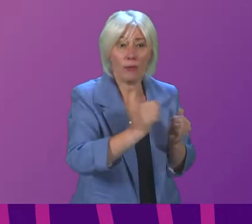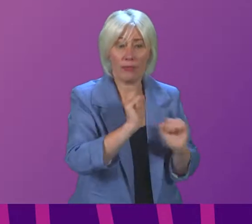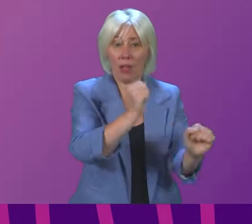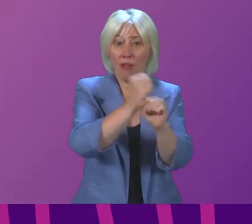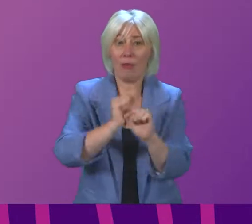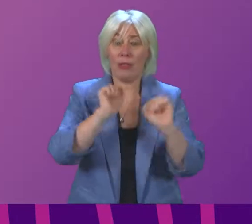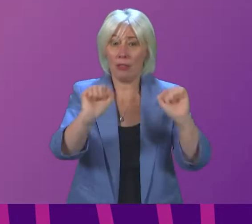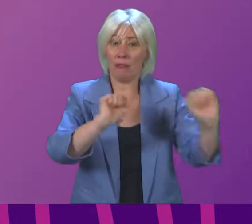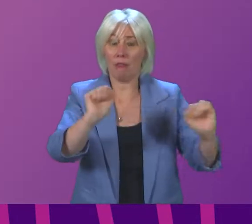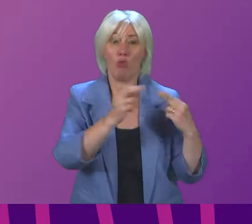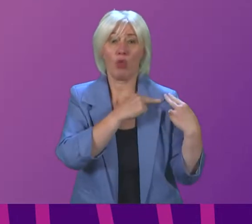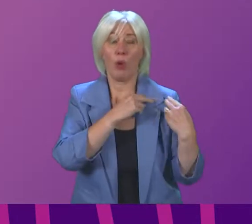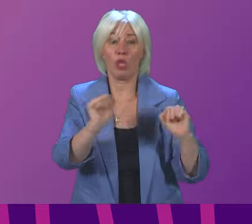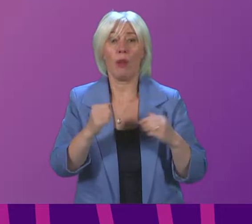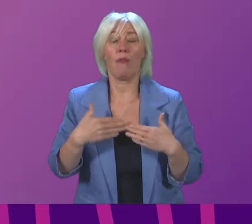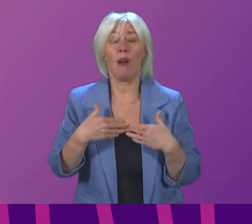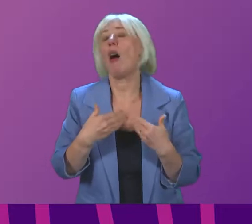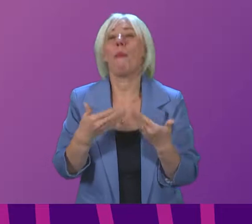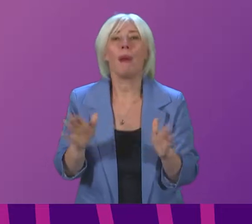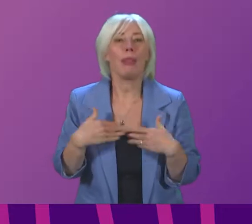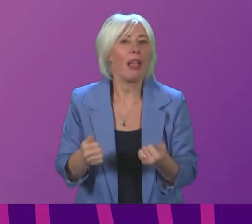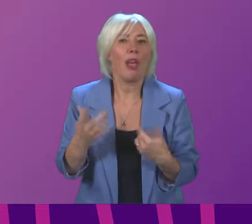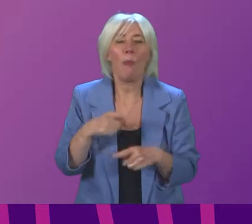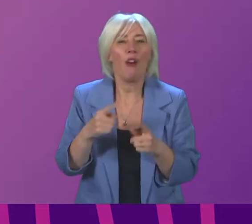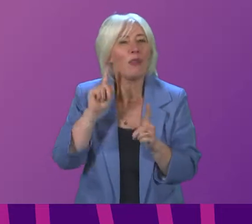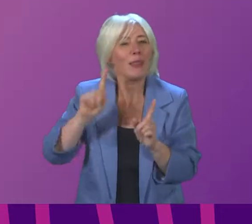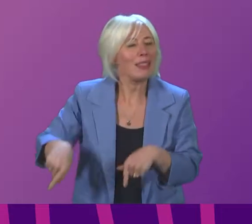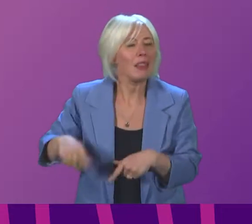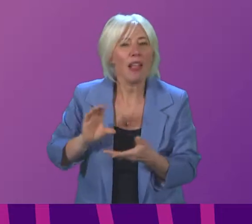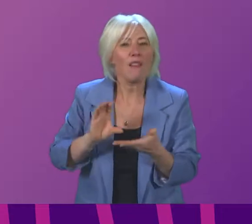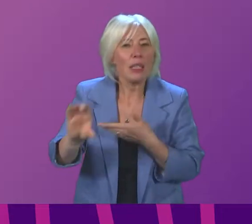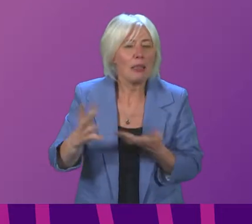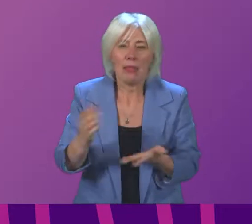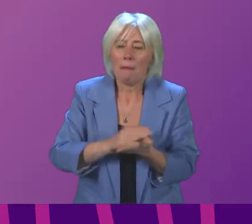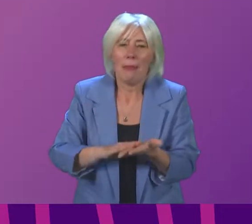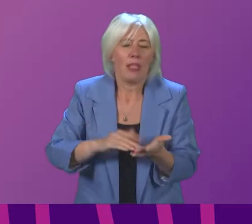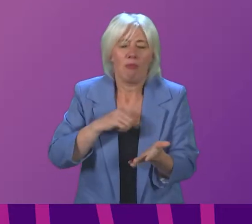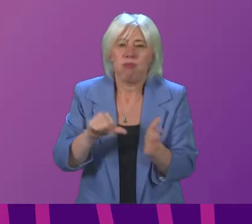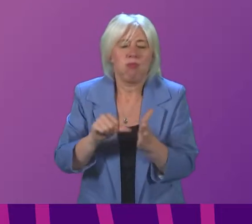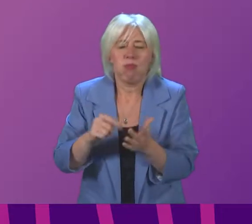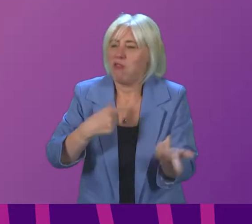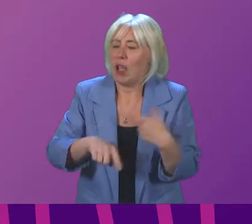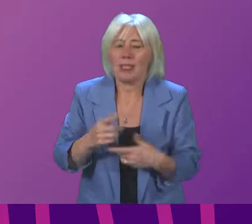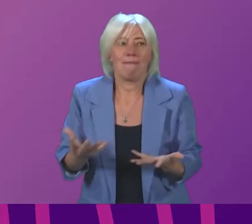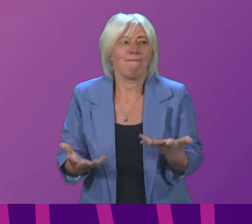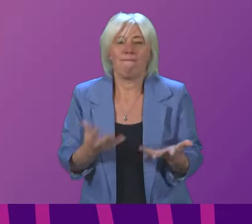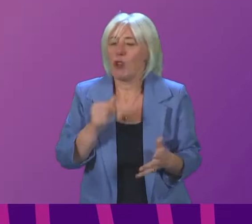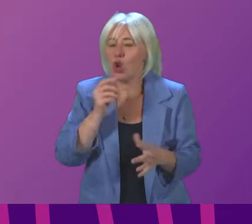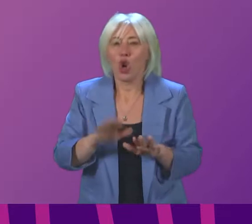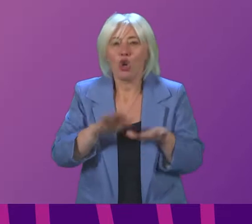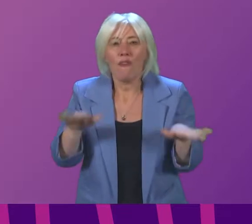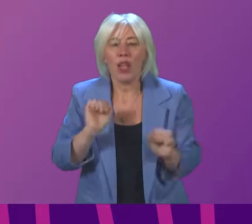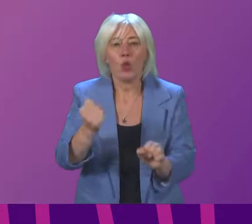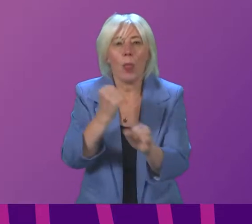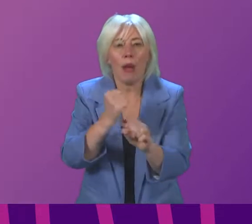but if we are denied the wherewithal to do that then we are in an invidious position that is not just unfair to the governments